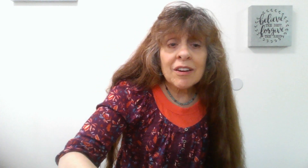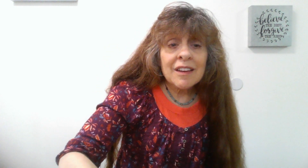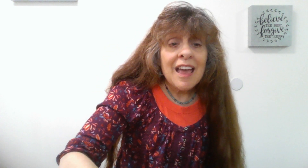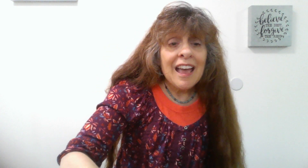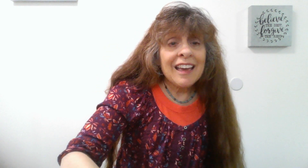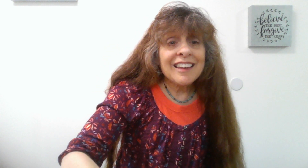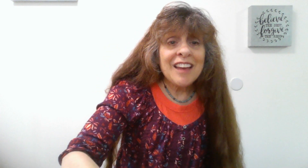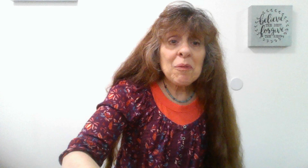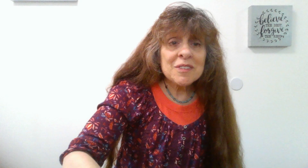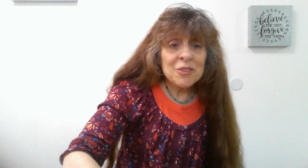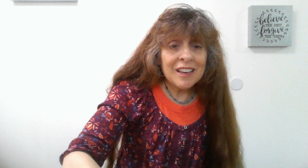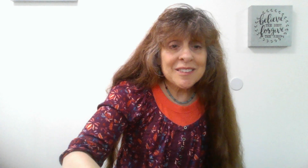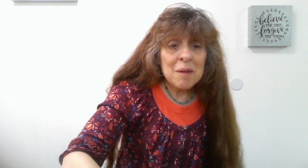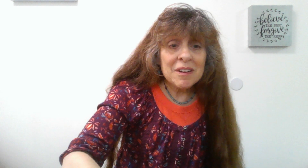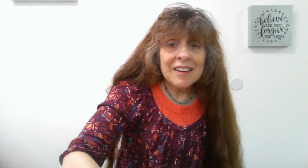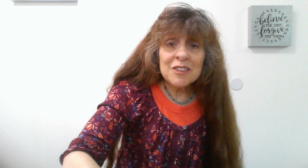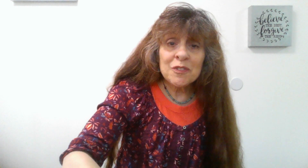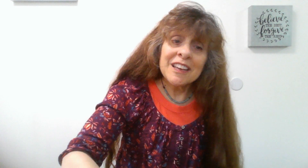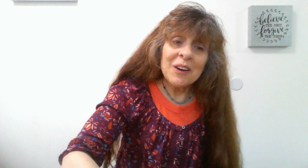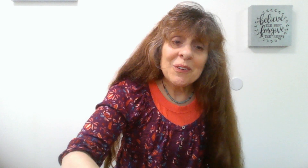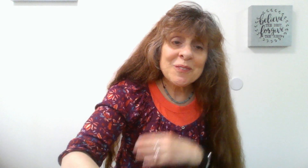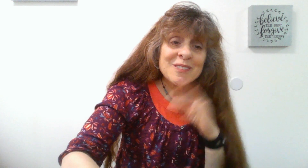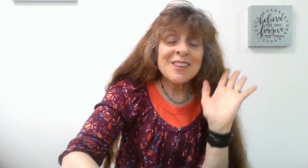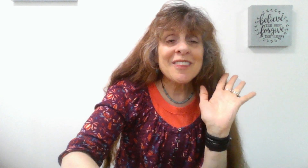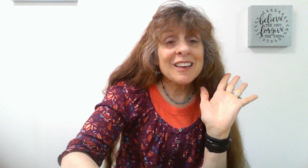it and I will see you next time in the next video. So thanks.